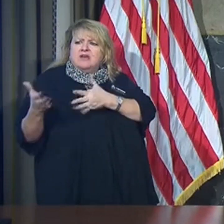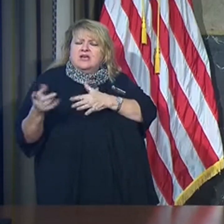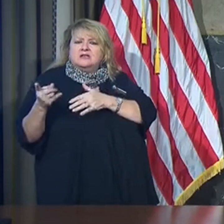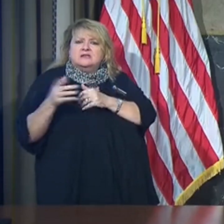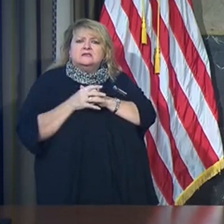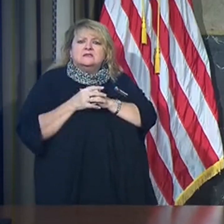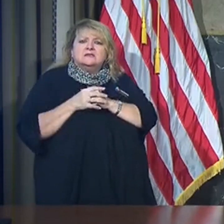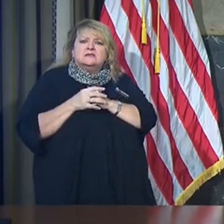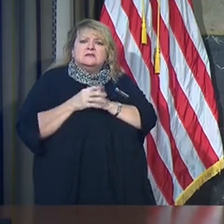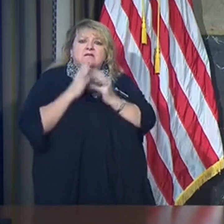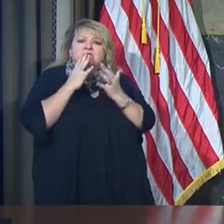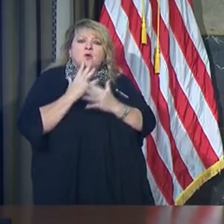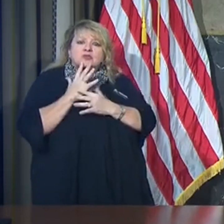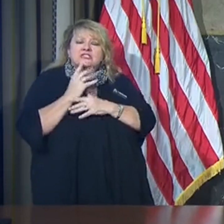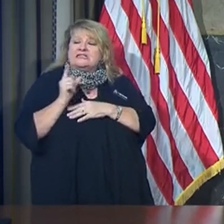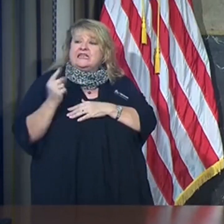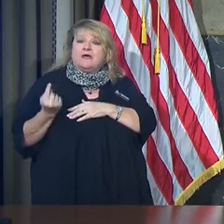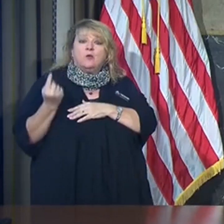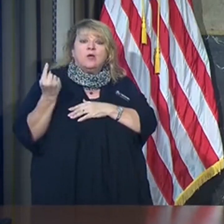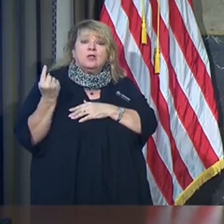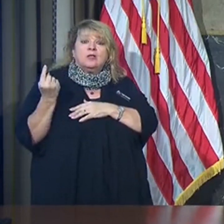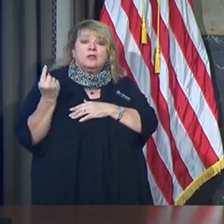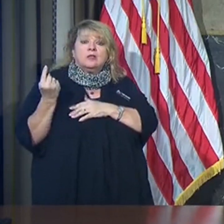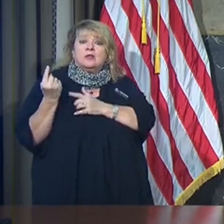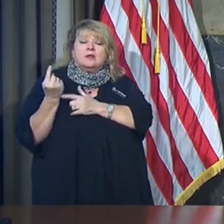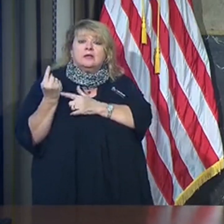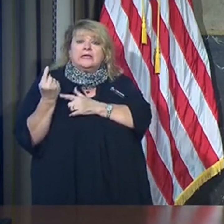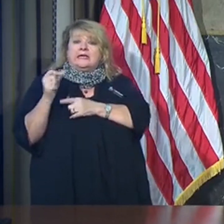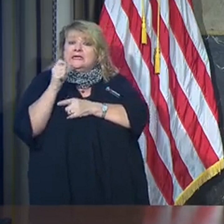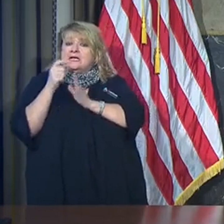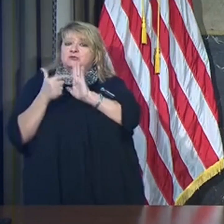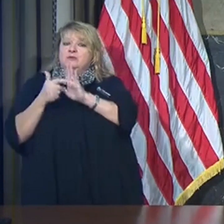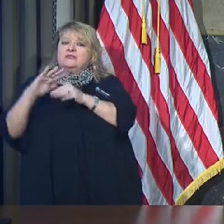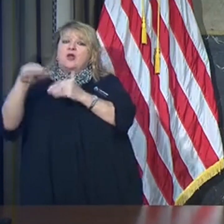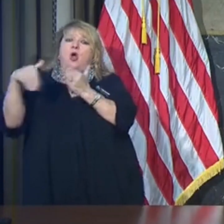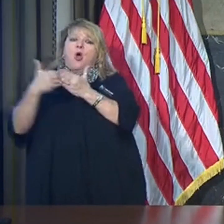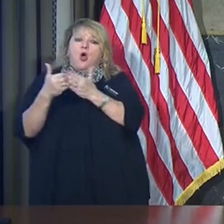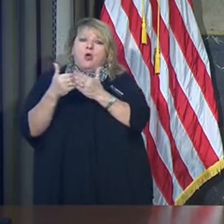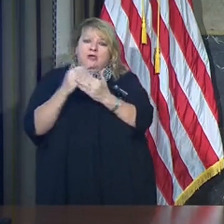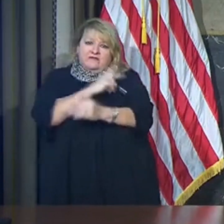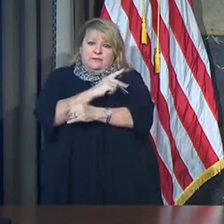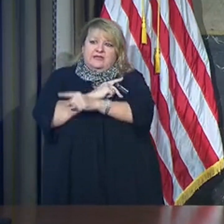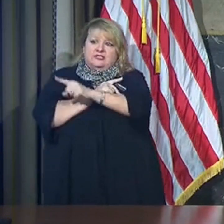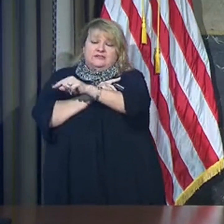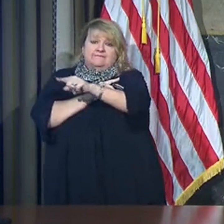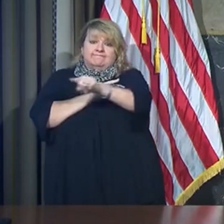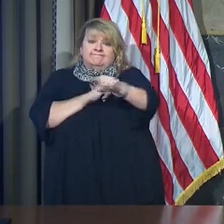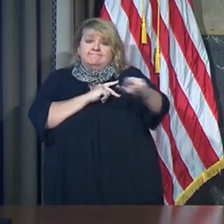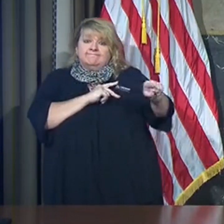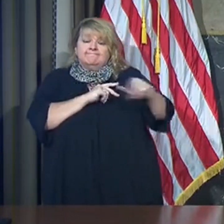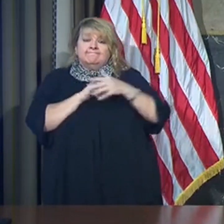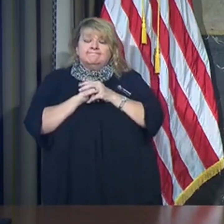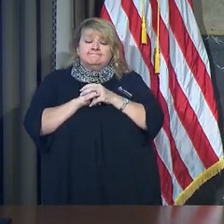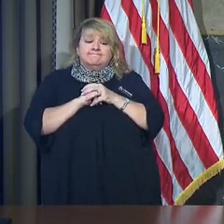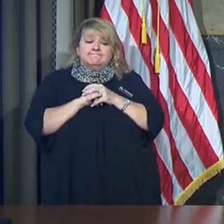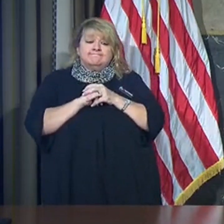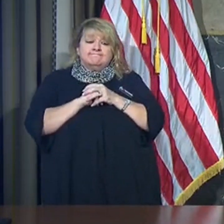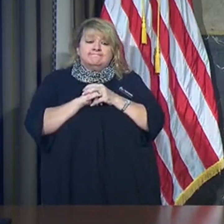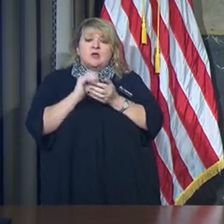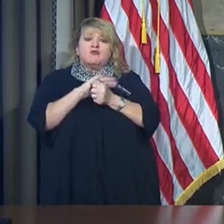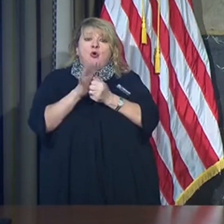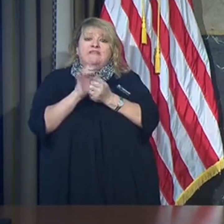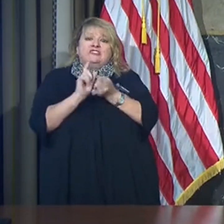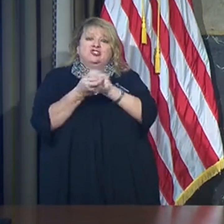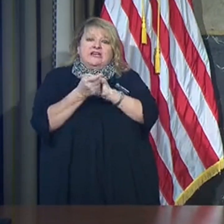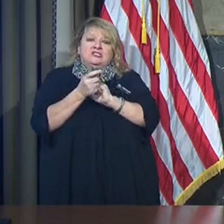Unfortunately, he does not represent all the patients that I've taken care of. COVID is a disease that changes patients' lives